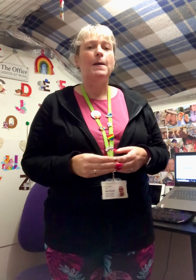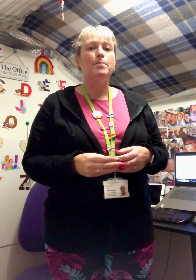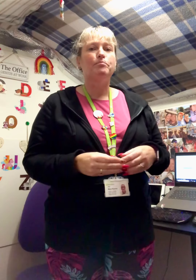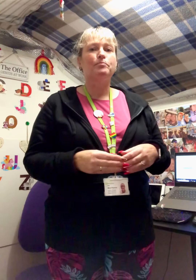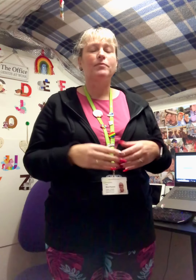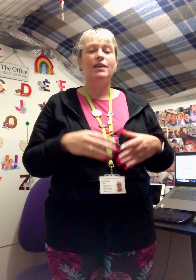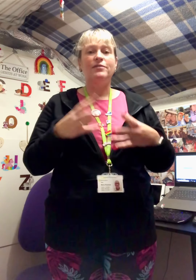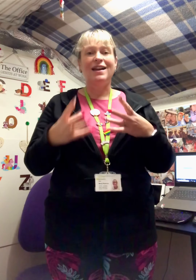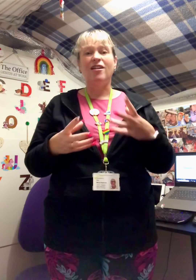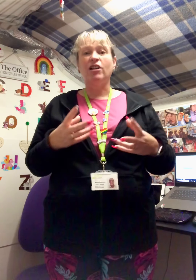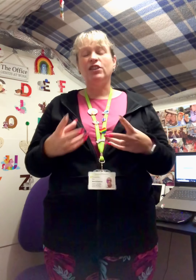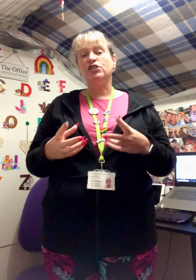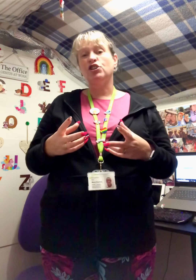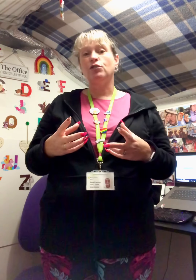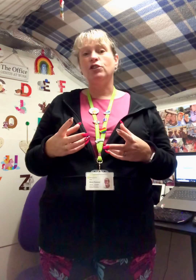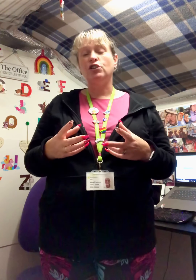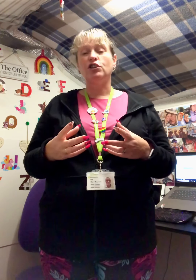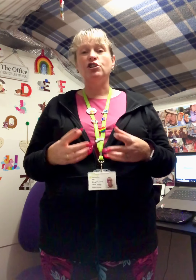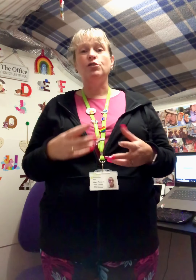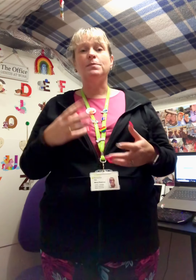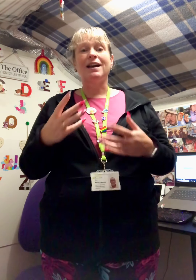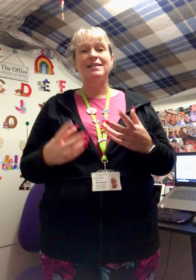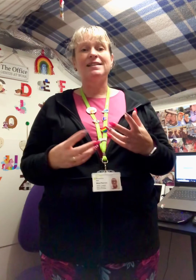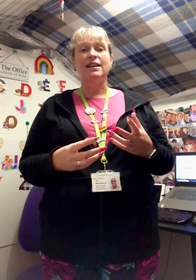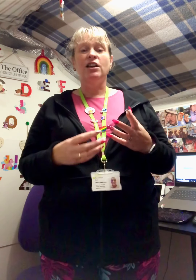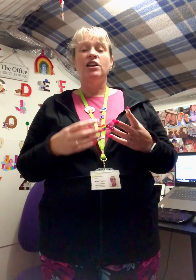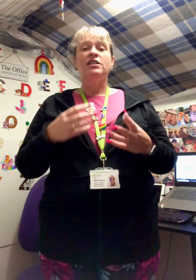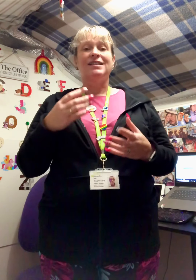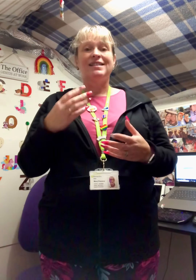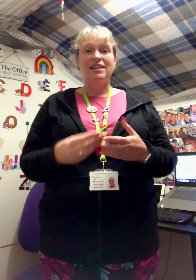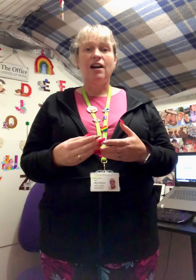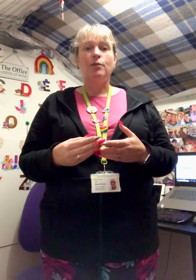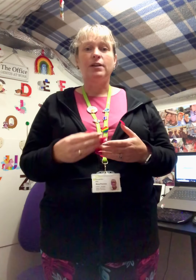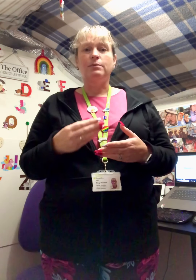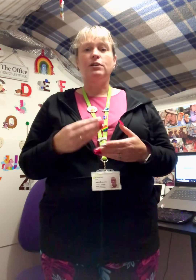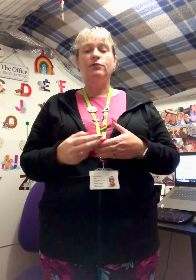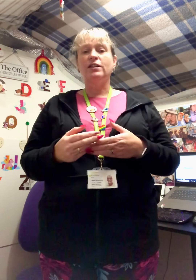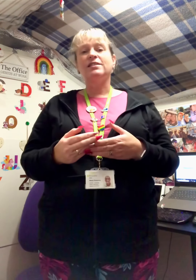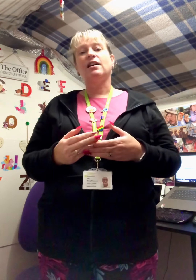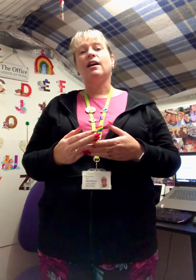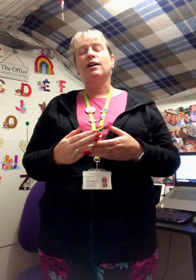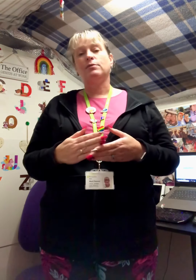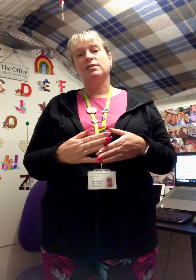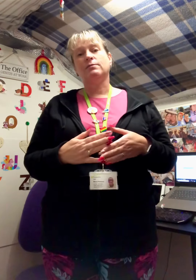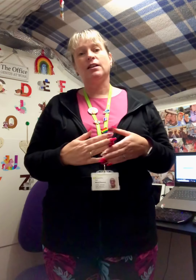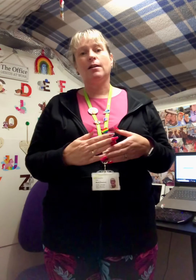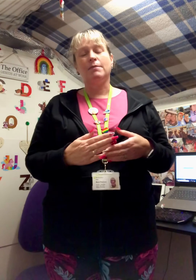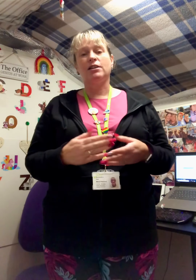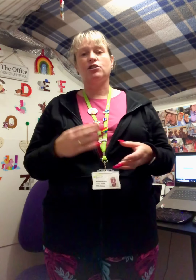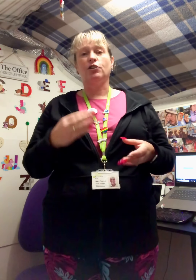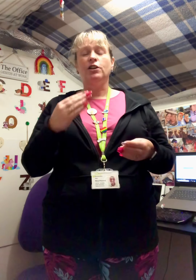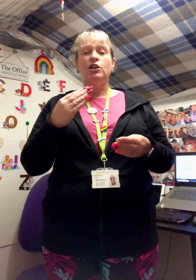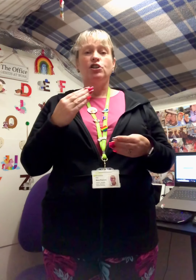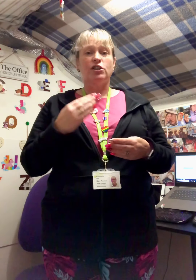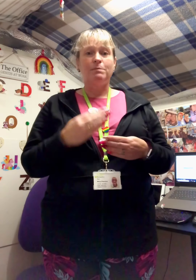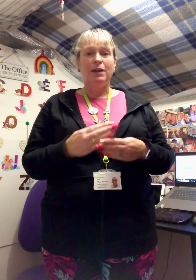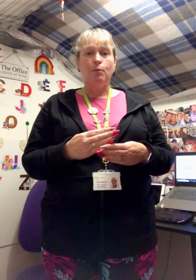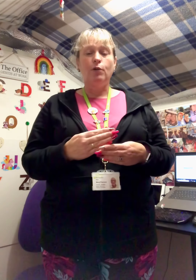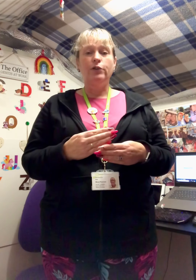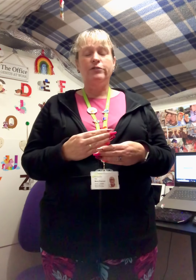there are the two that you could use but as i said to start with when you first start out with something like makaton just pick one of the